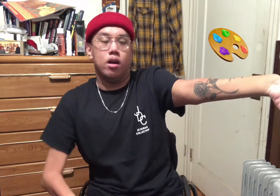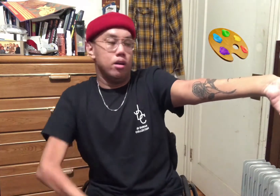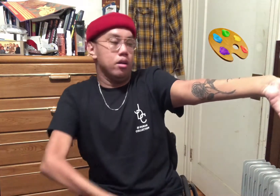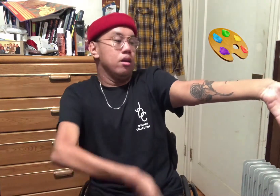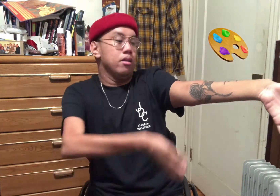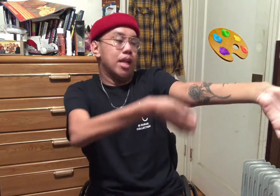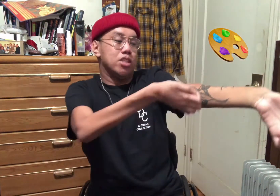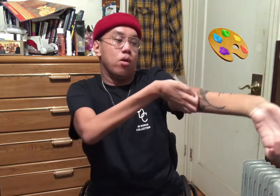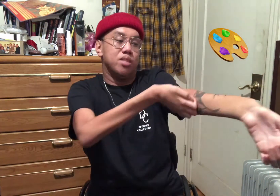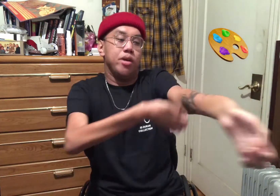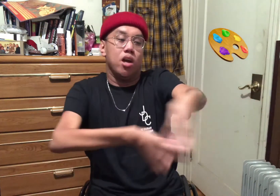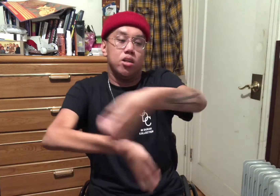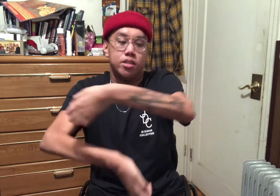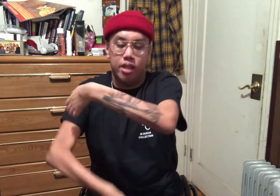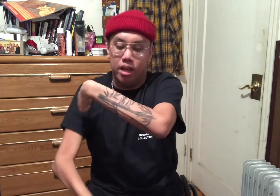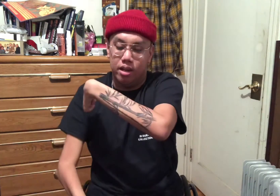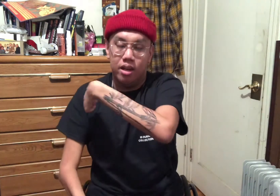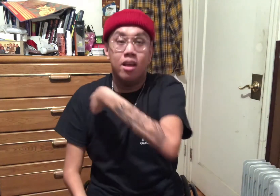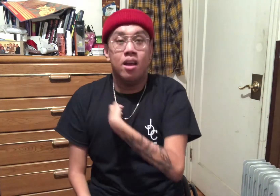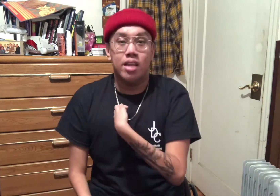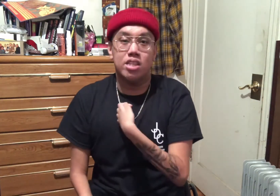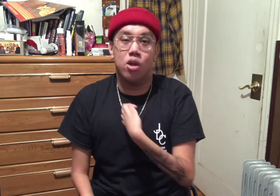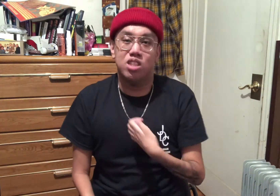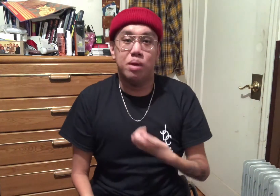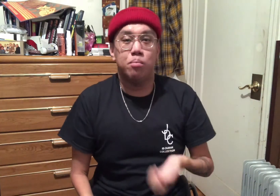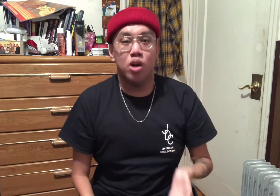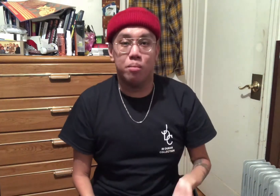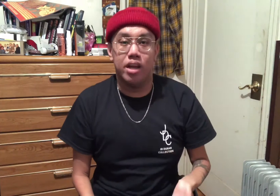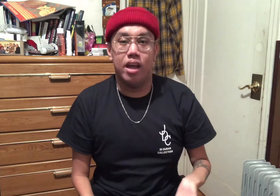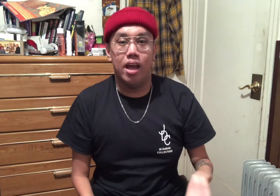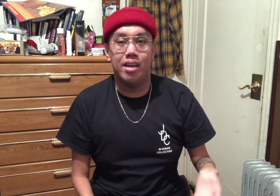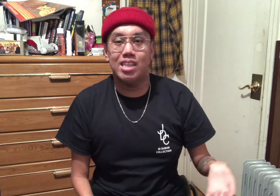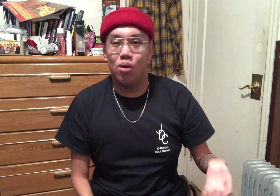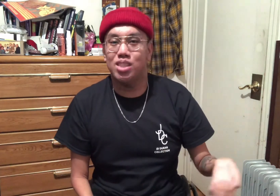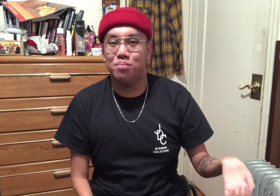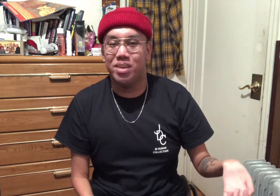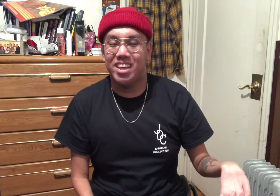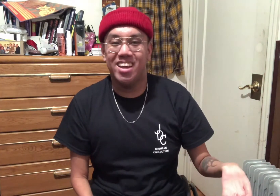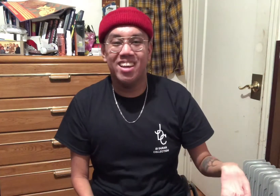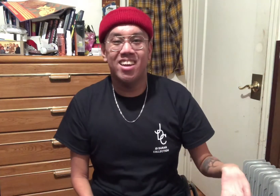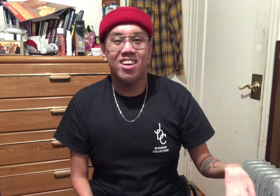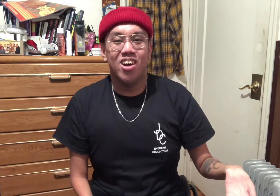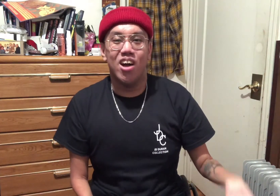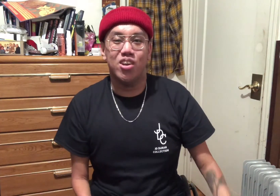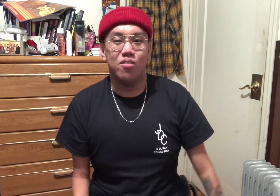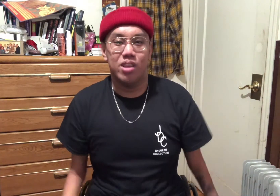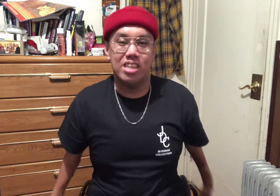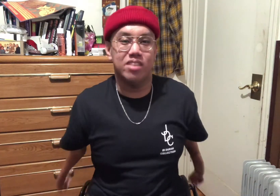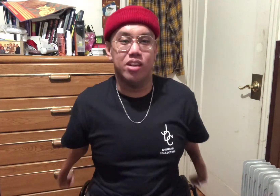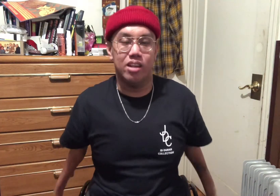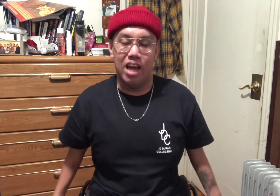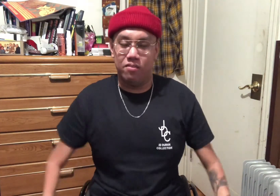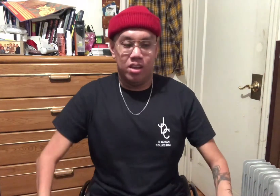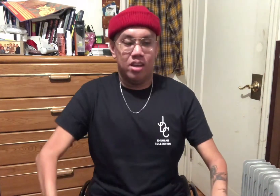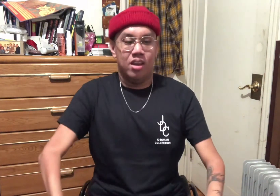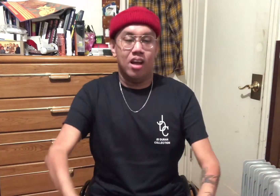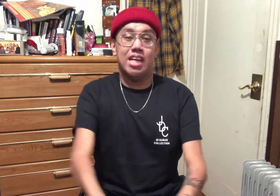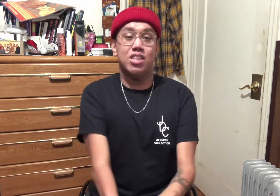that's going to be on your skin, that's going to be permanent, and that's going to be on you for the rest of your life. A tattoo